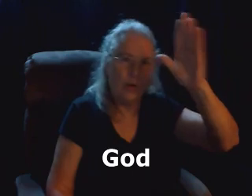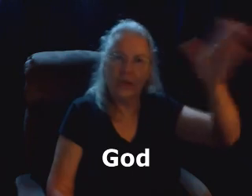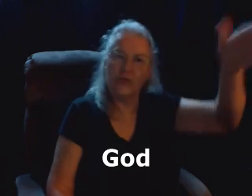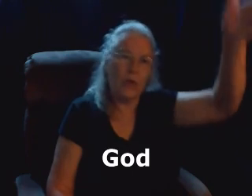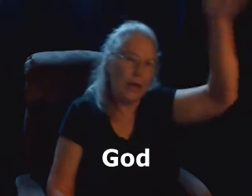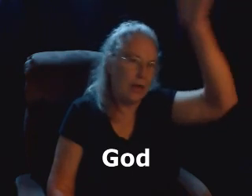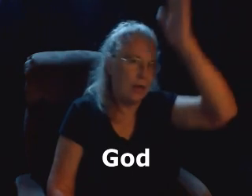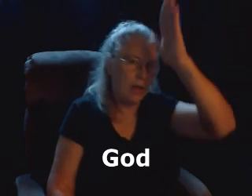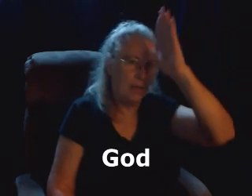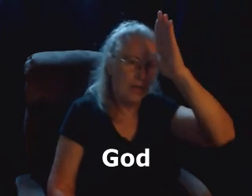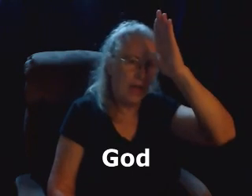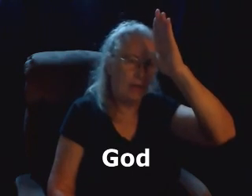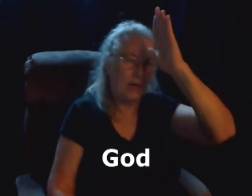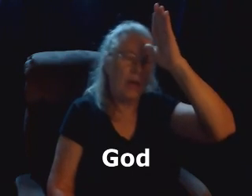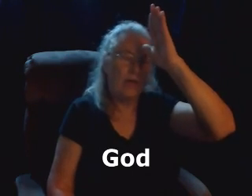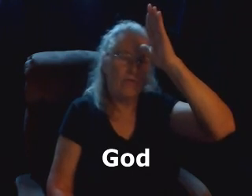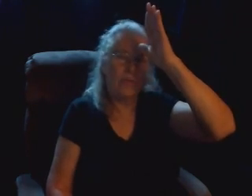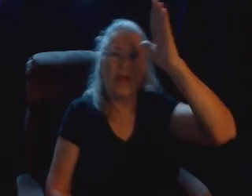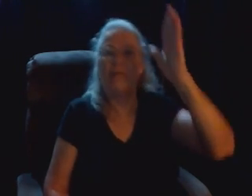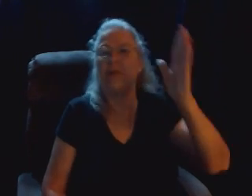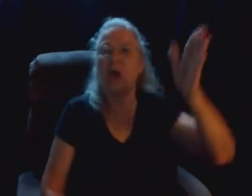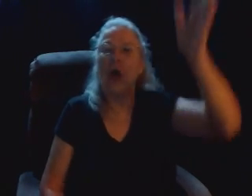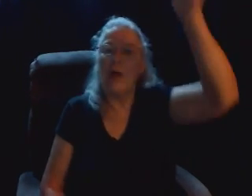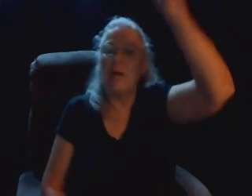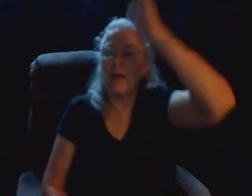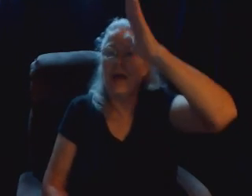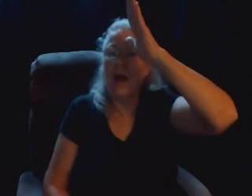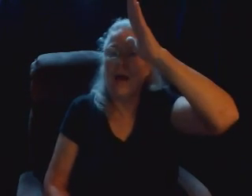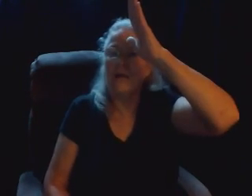bring it straight in. Come down from heaven. God.